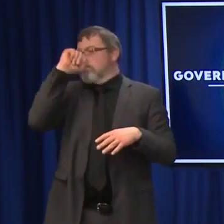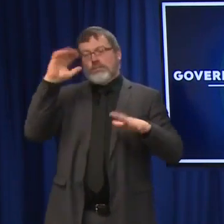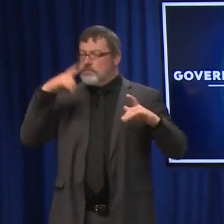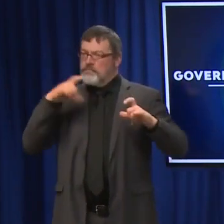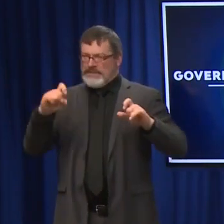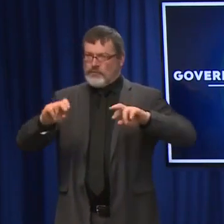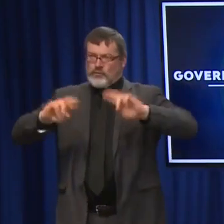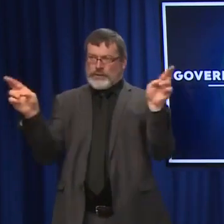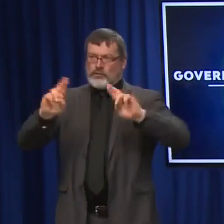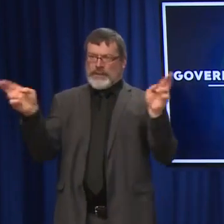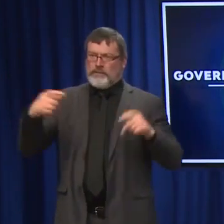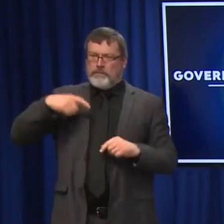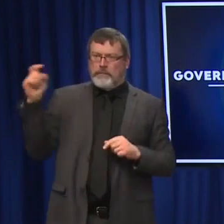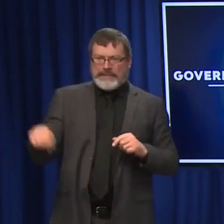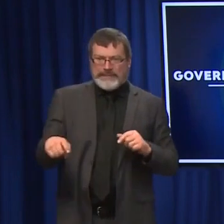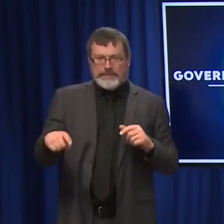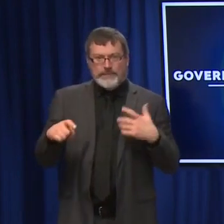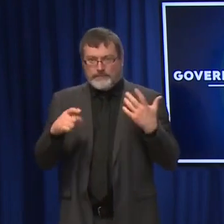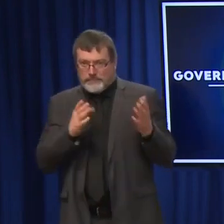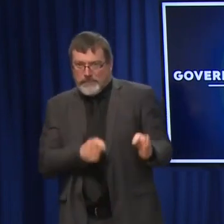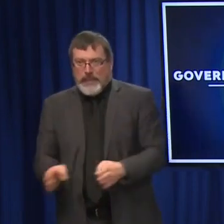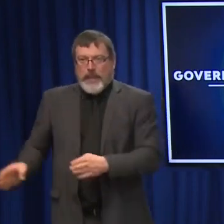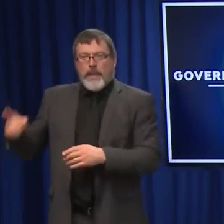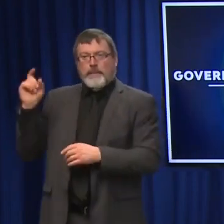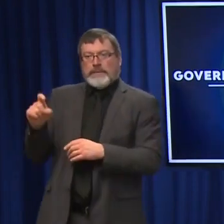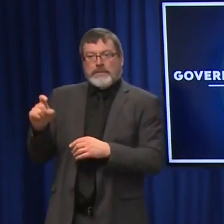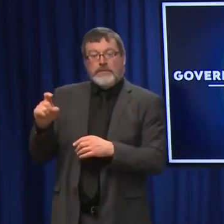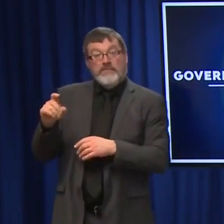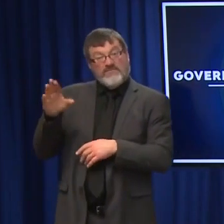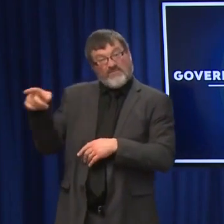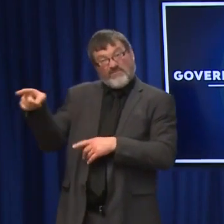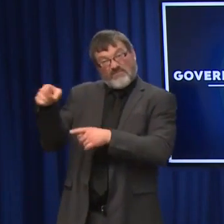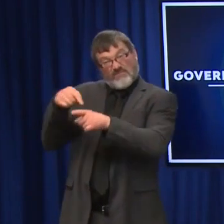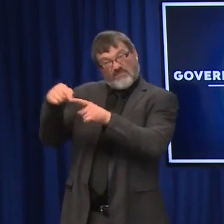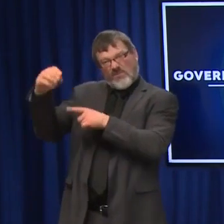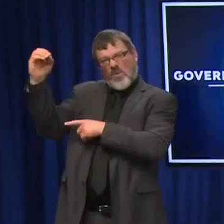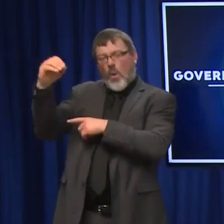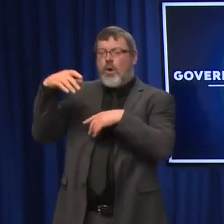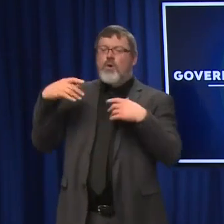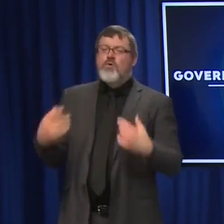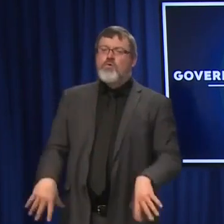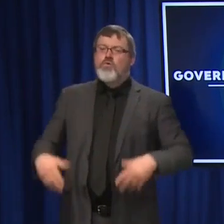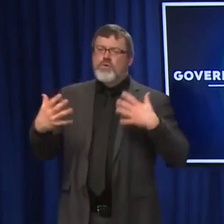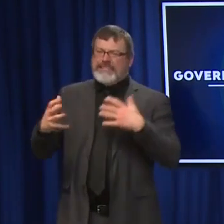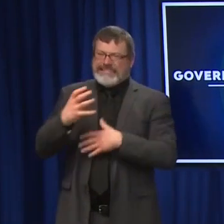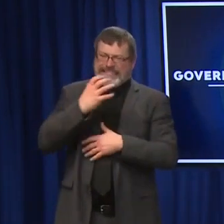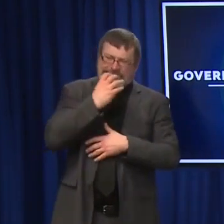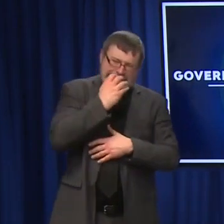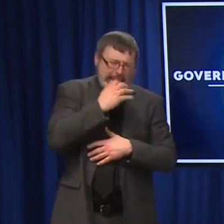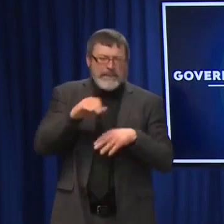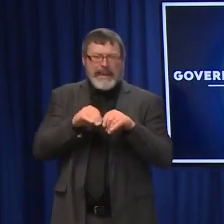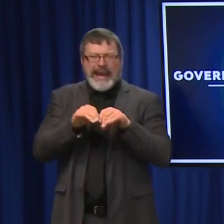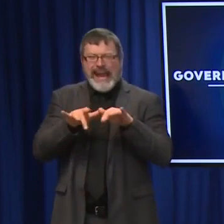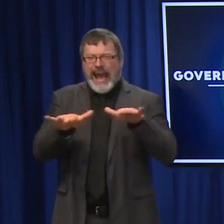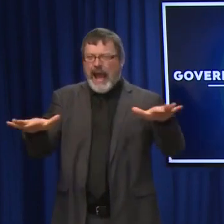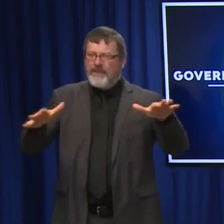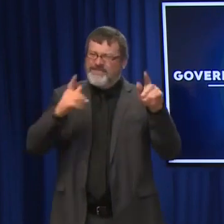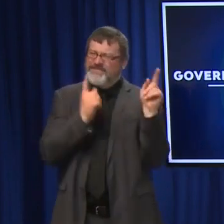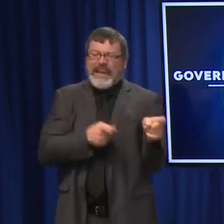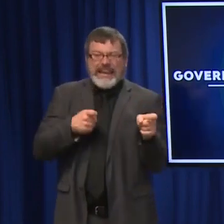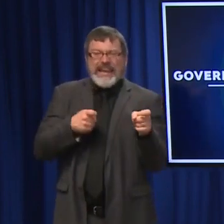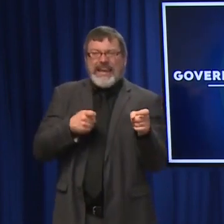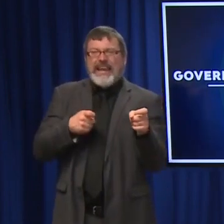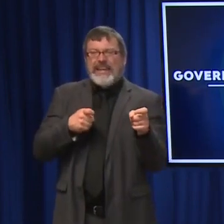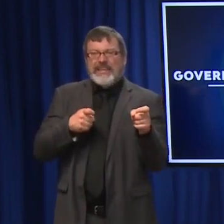up for. Clearly, Omicron is going very, very aggressively through the rest of the country with about 75, I think the number they reported was about